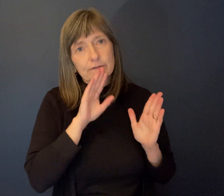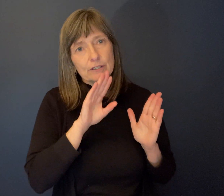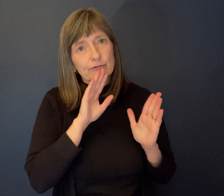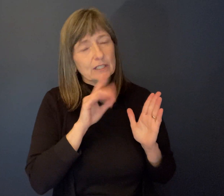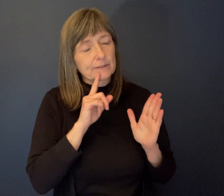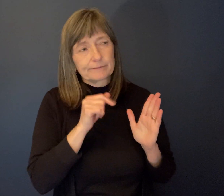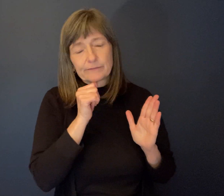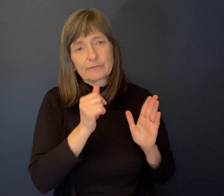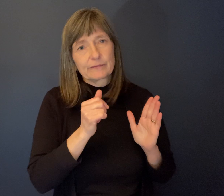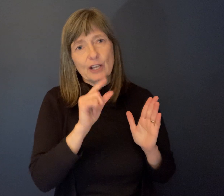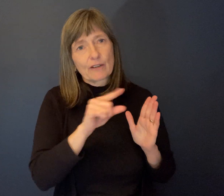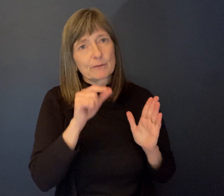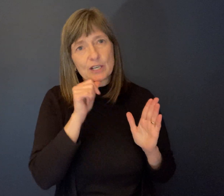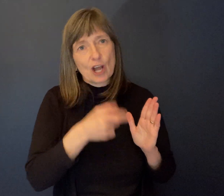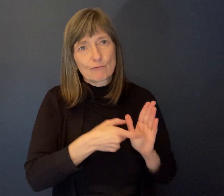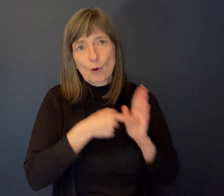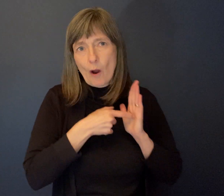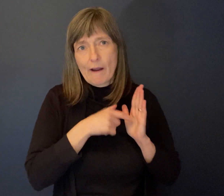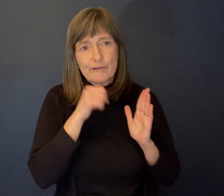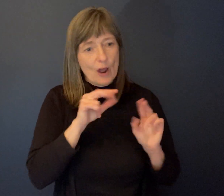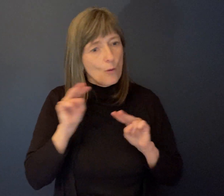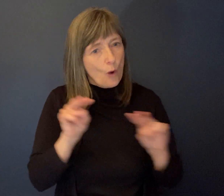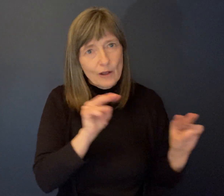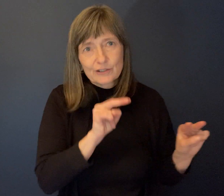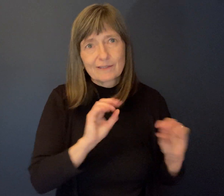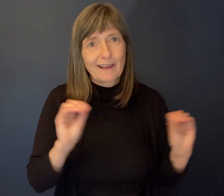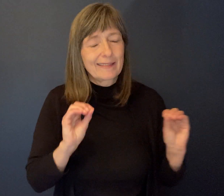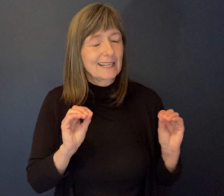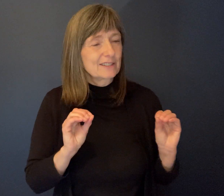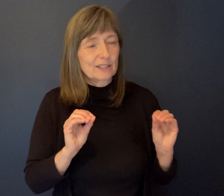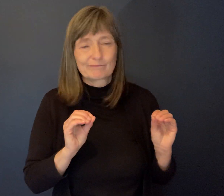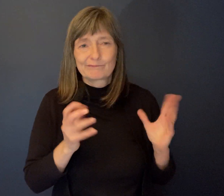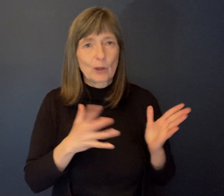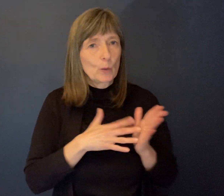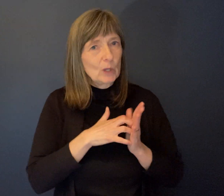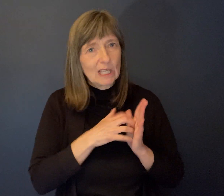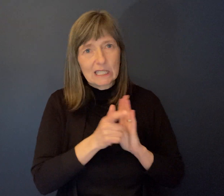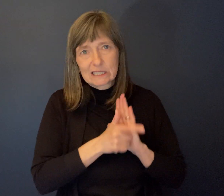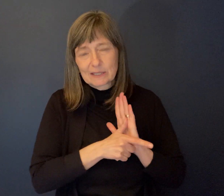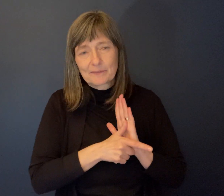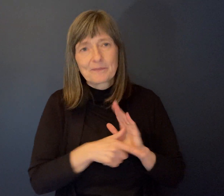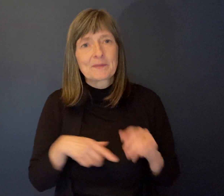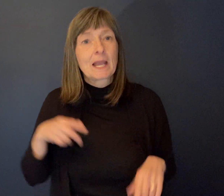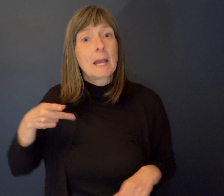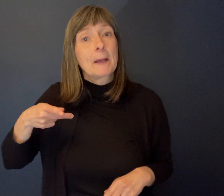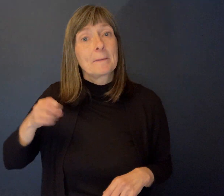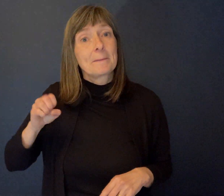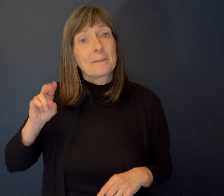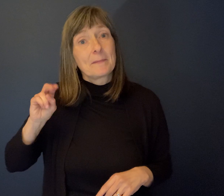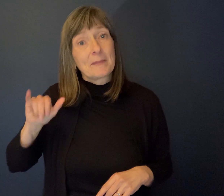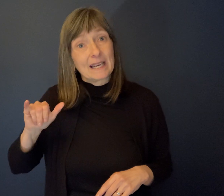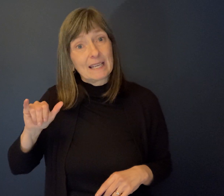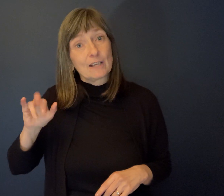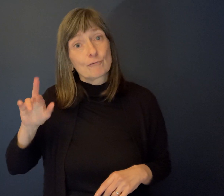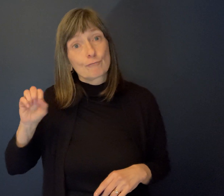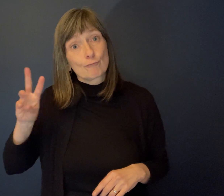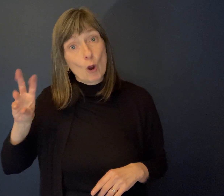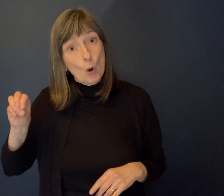and it was just falling down in so many places. So Penny Rowe, who was with the Community Services Council at the time said, Joanne,